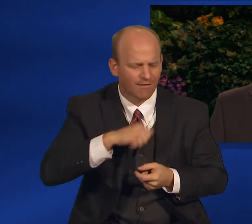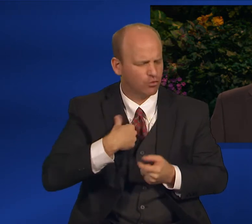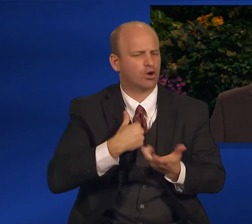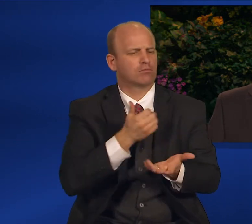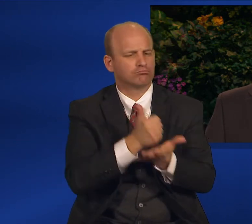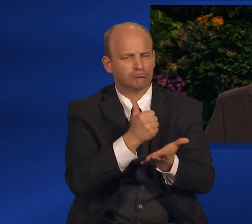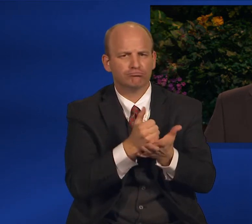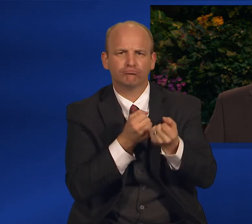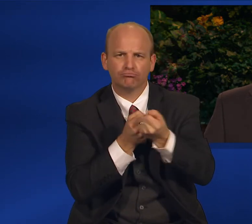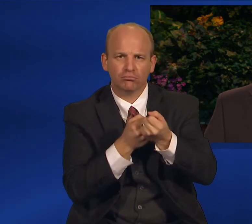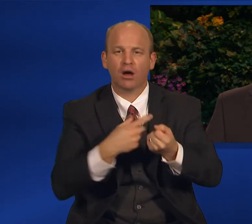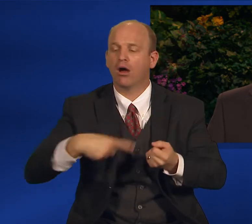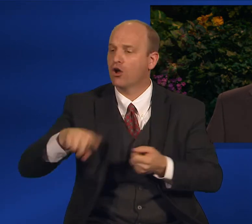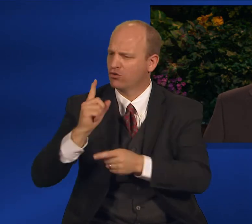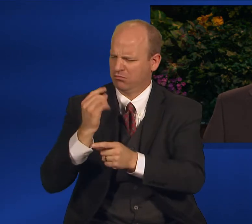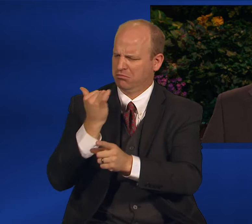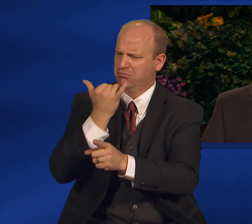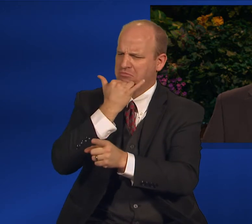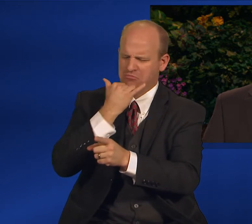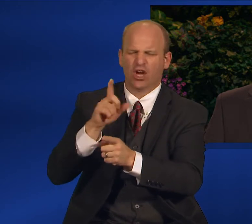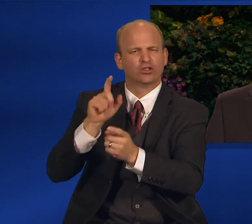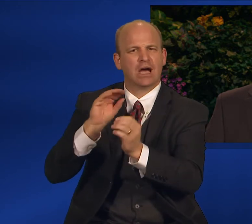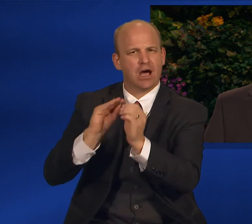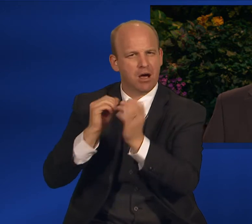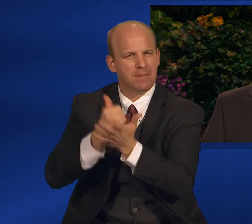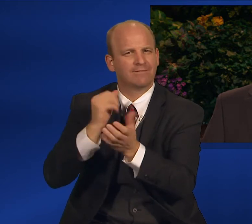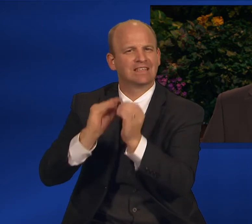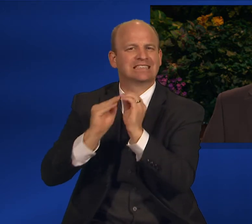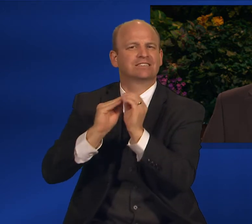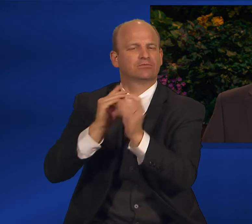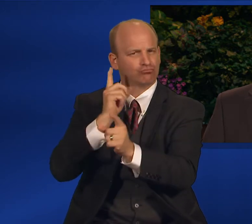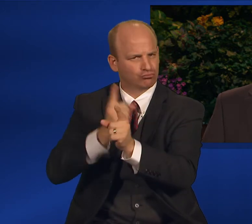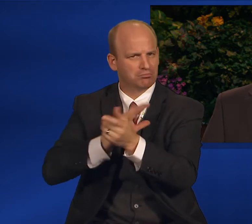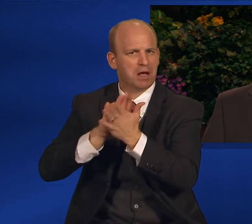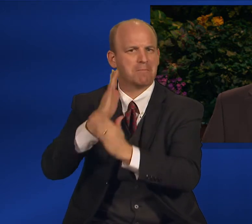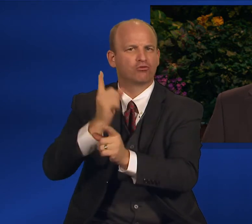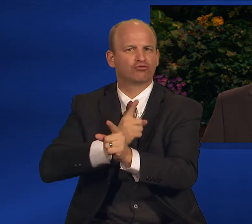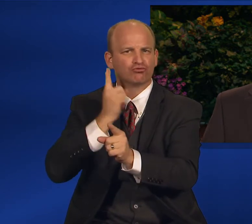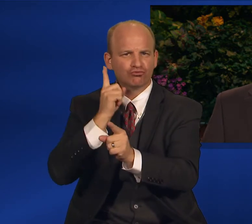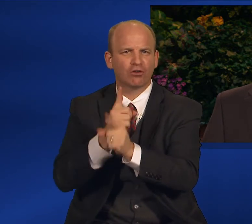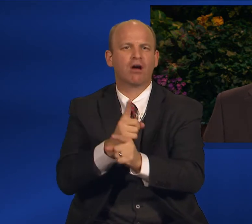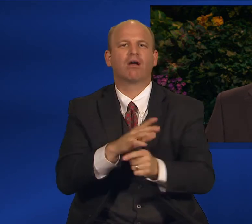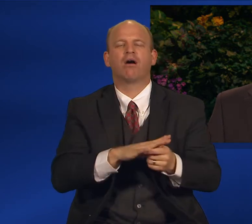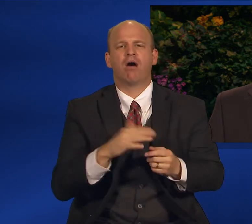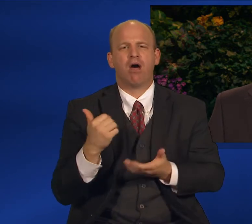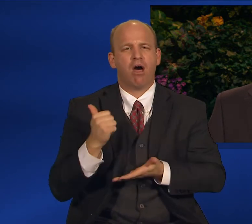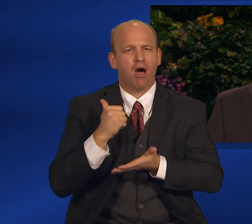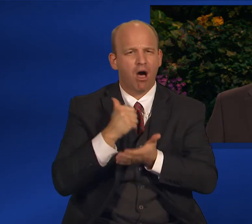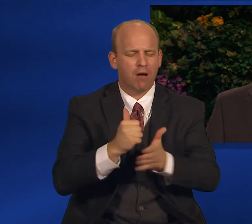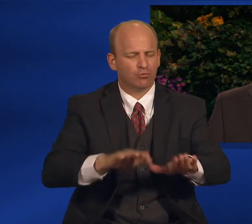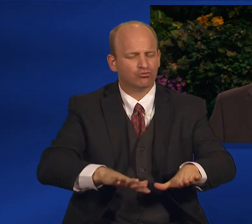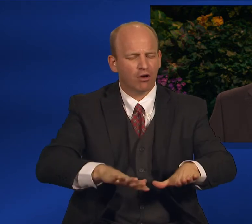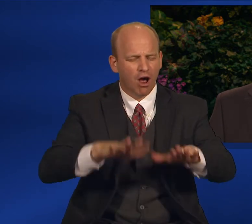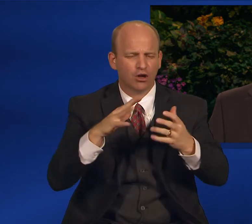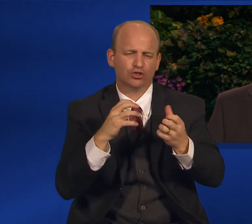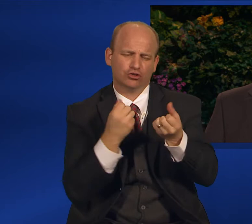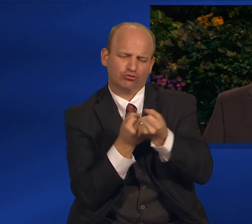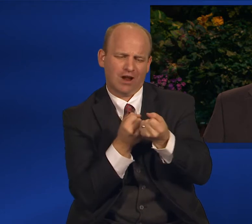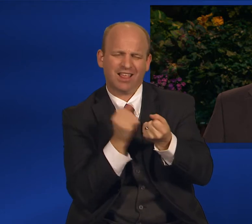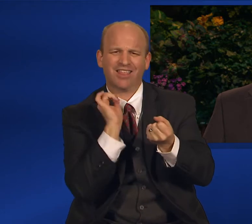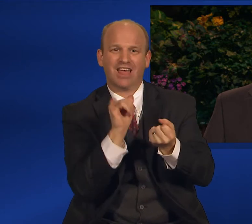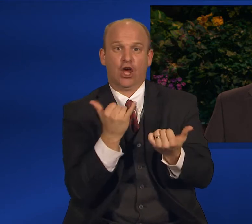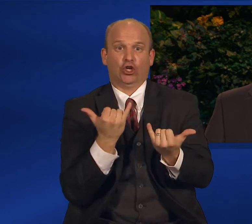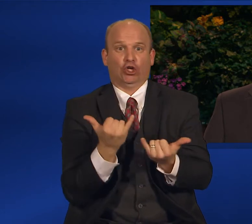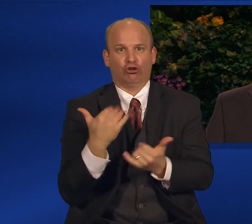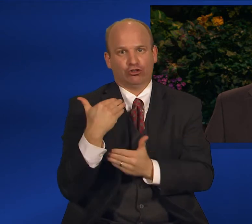defending truth, strengthening the rising generation, and achieving security and happiness at home. Much